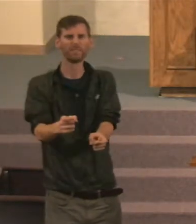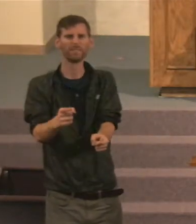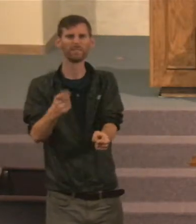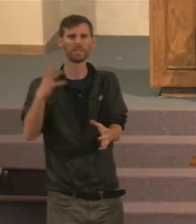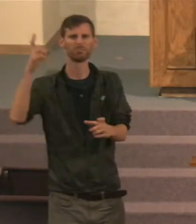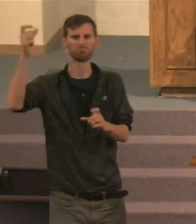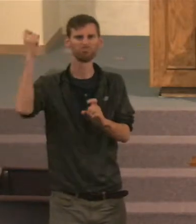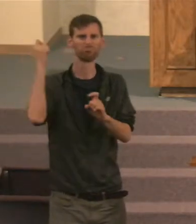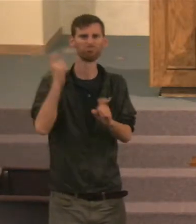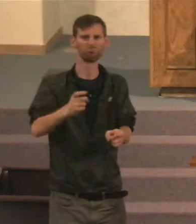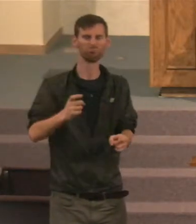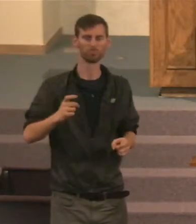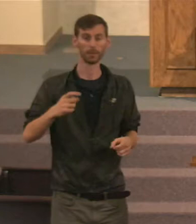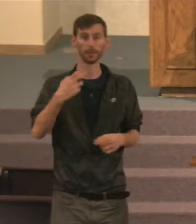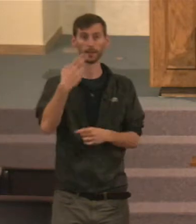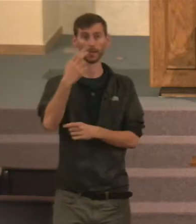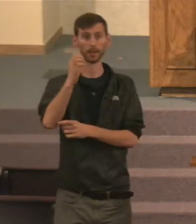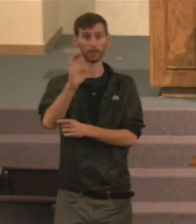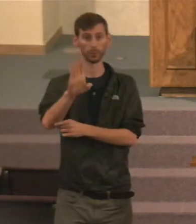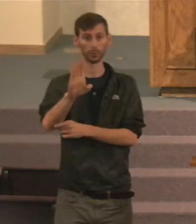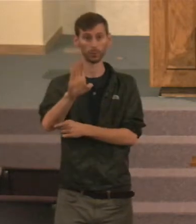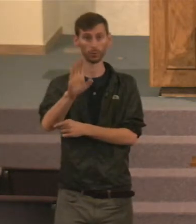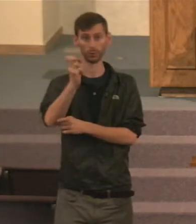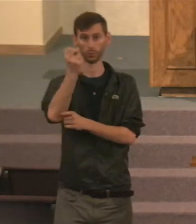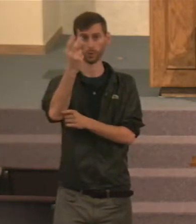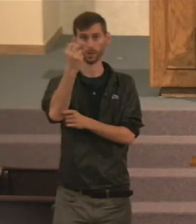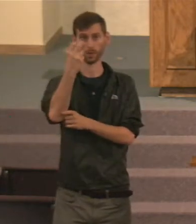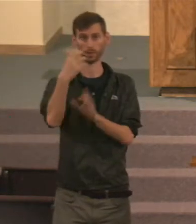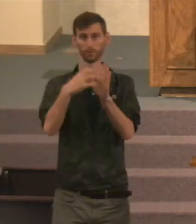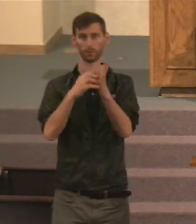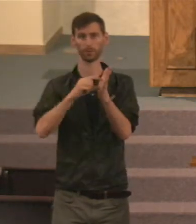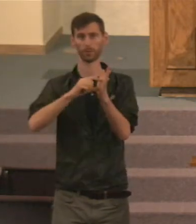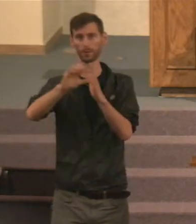us. Hebrews chapter 12, In verse 9.